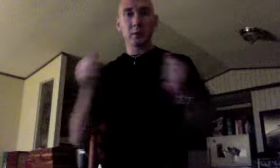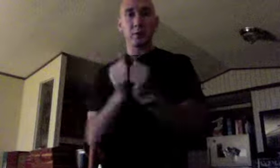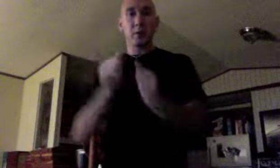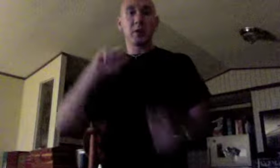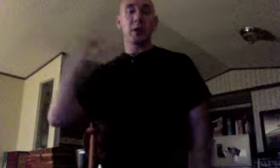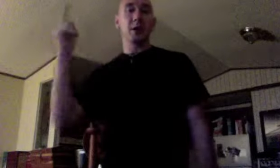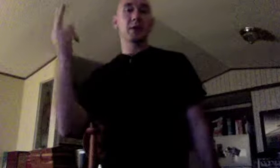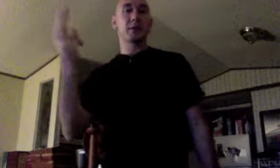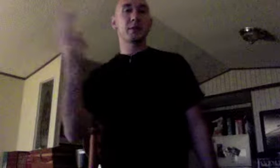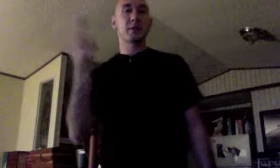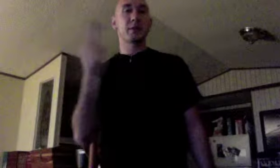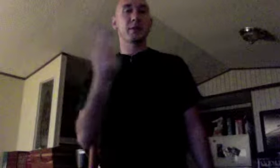with us.